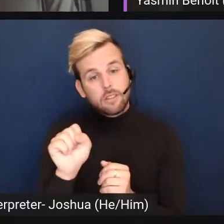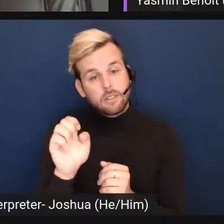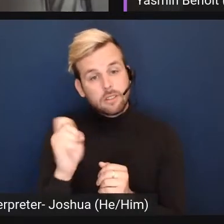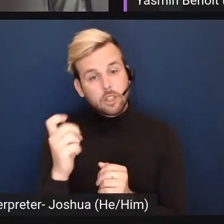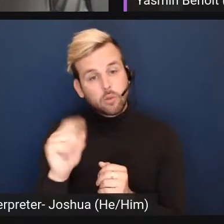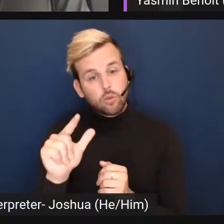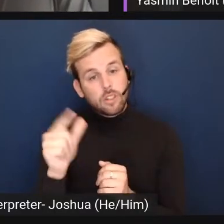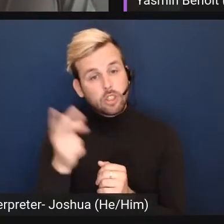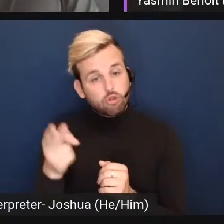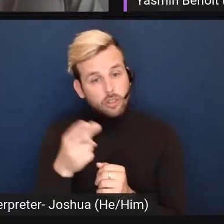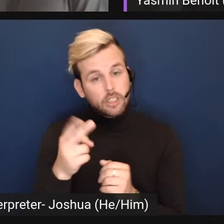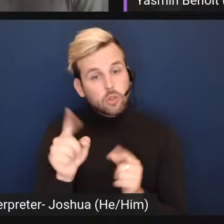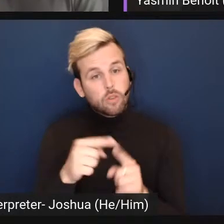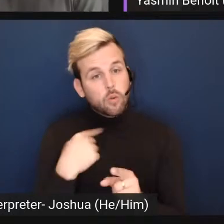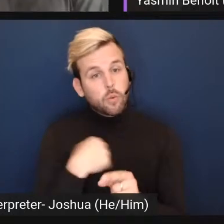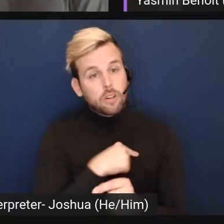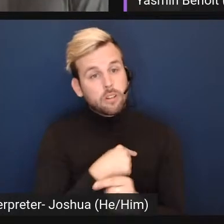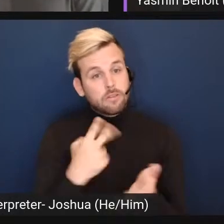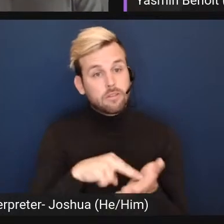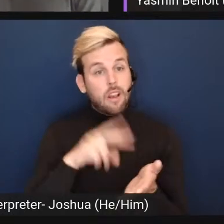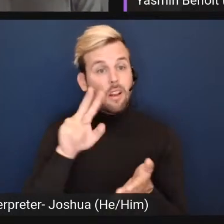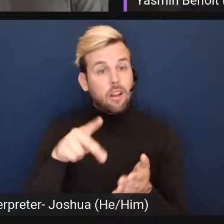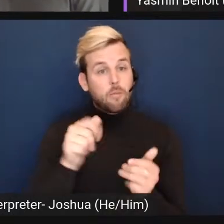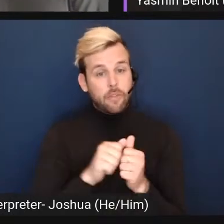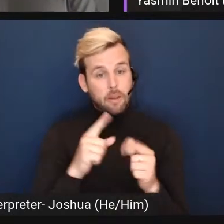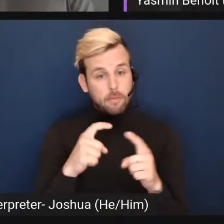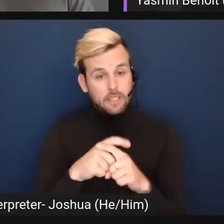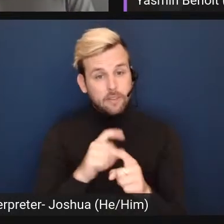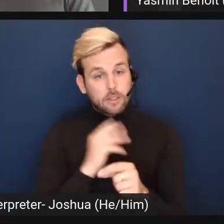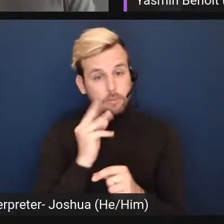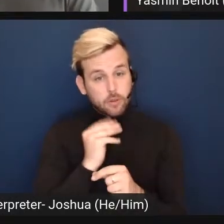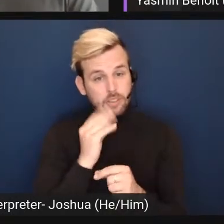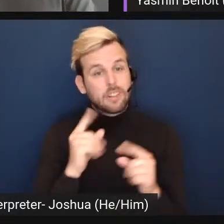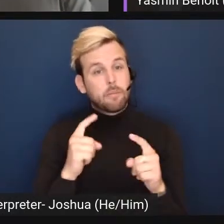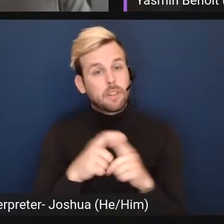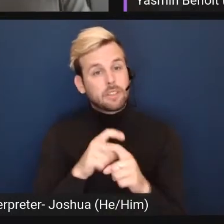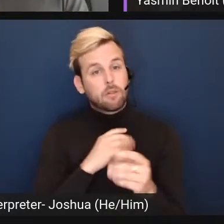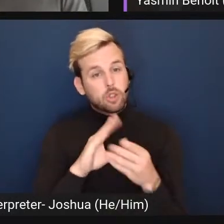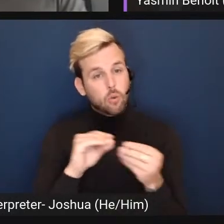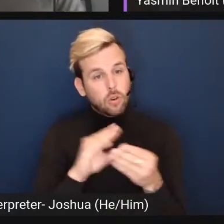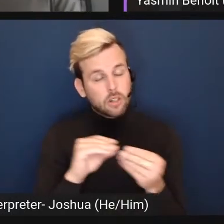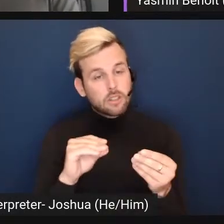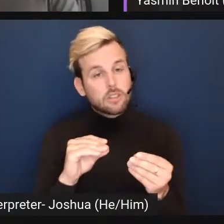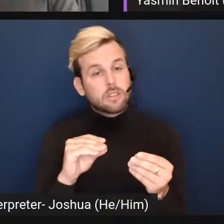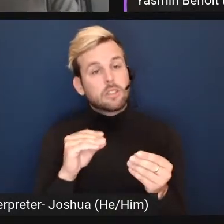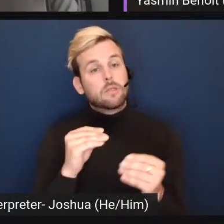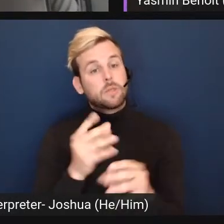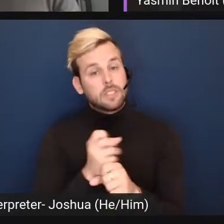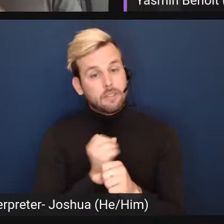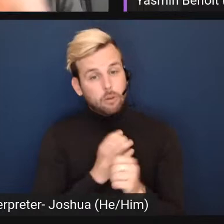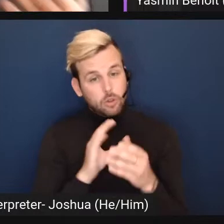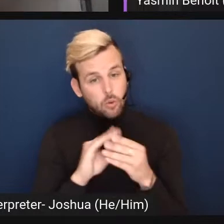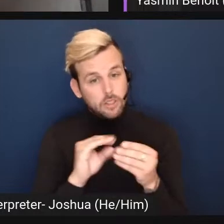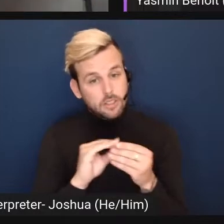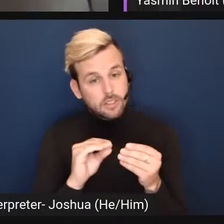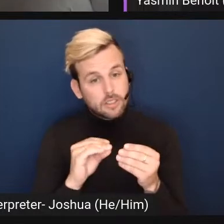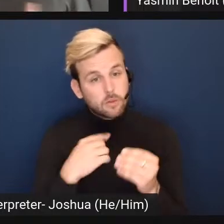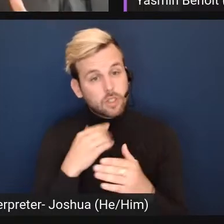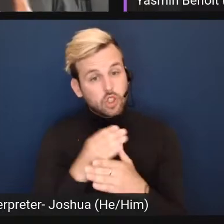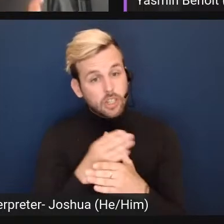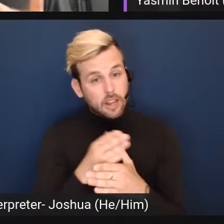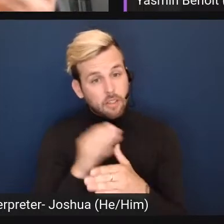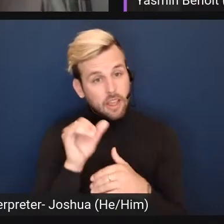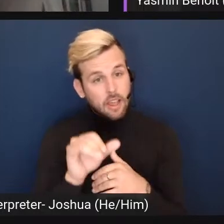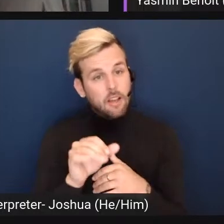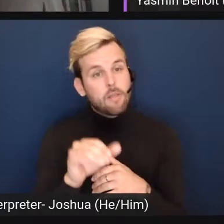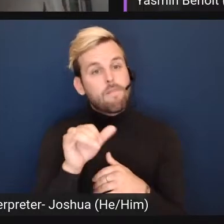when we stand up with the complexity of our experience and the complexities of our stories and the diversity of our stories um and we share those